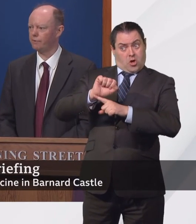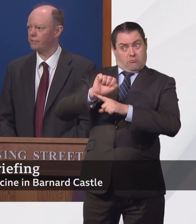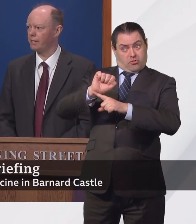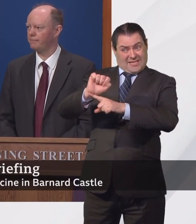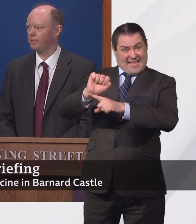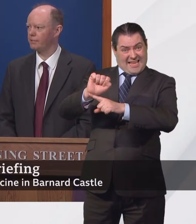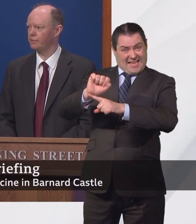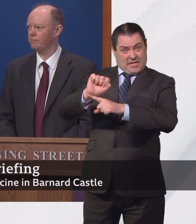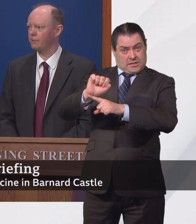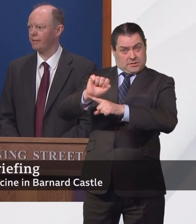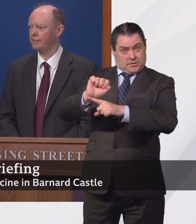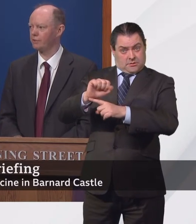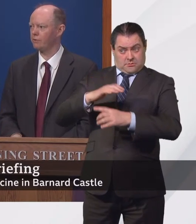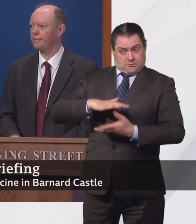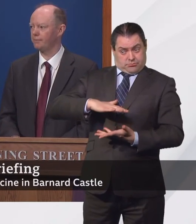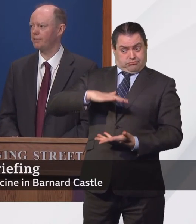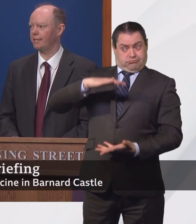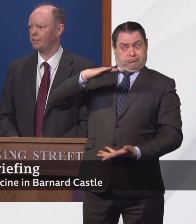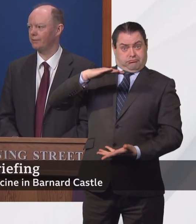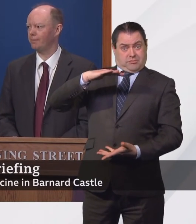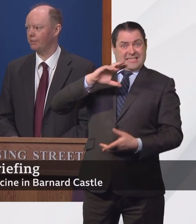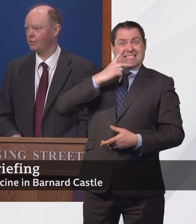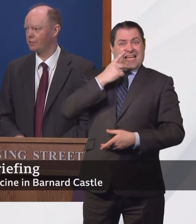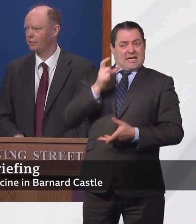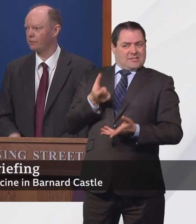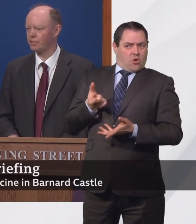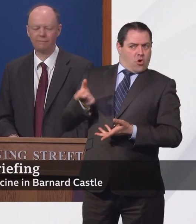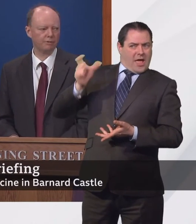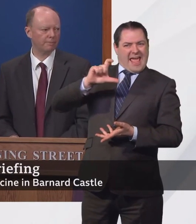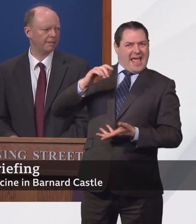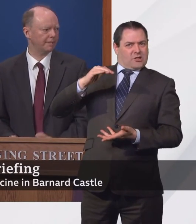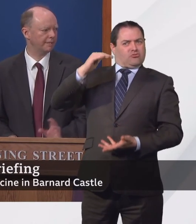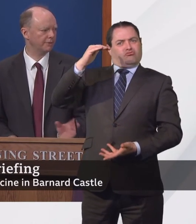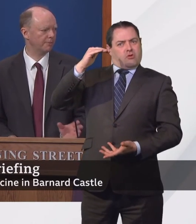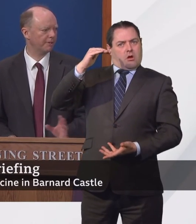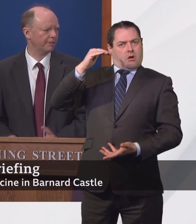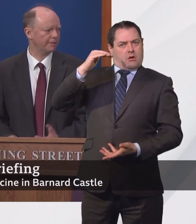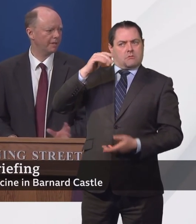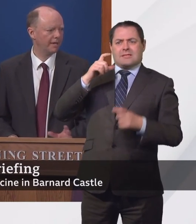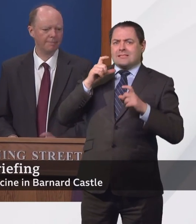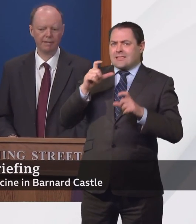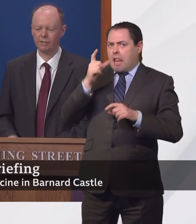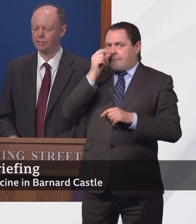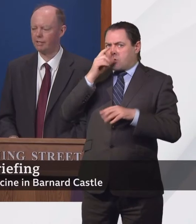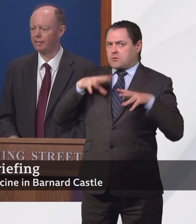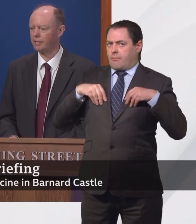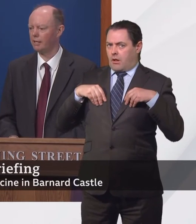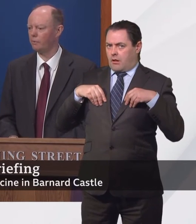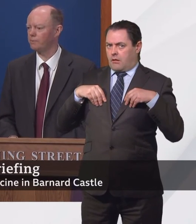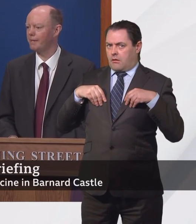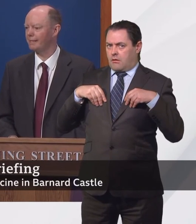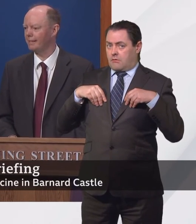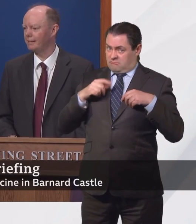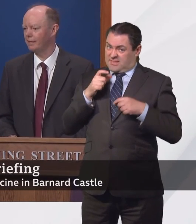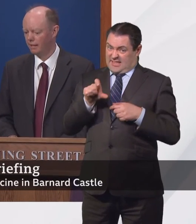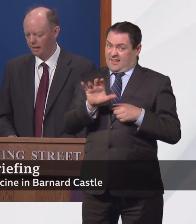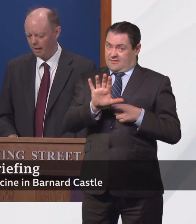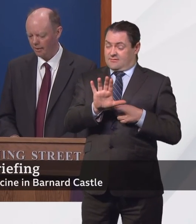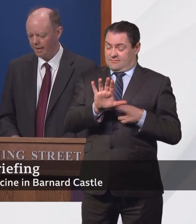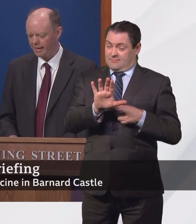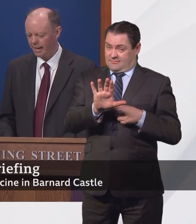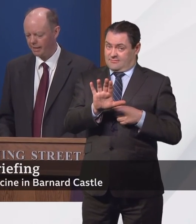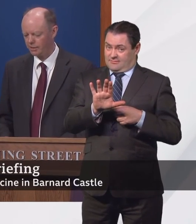vaccine for the same person provides greater protection, but there's still some vulnerability. This is the point that Patrick's slide was making.